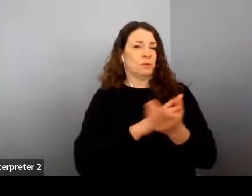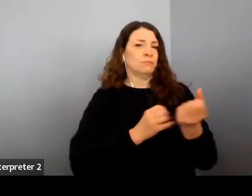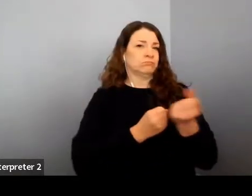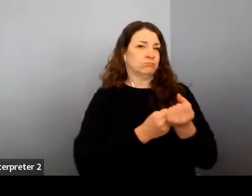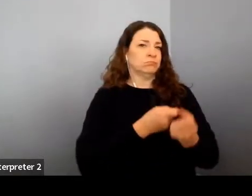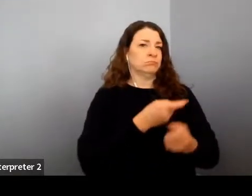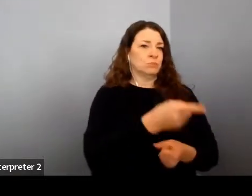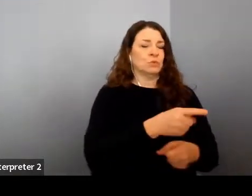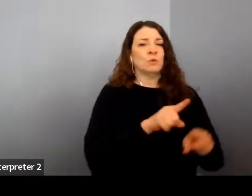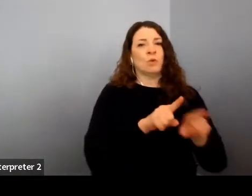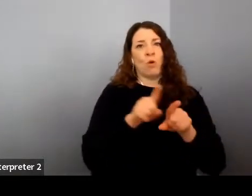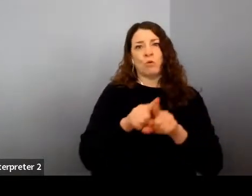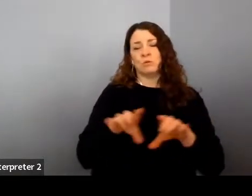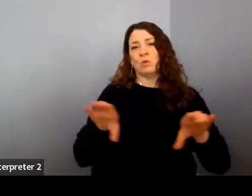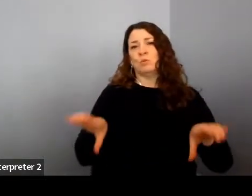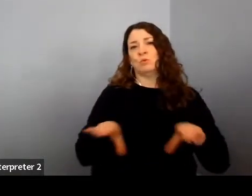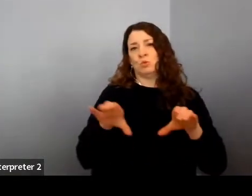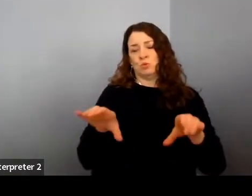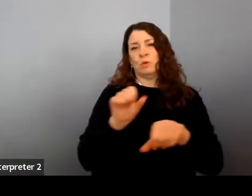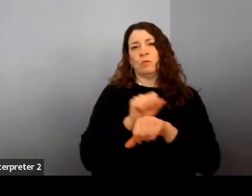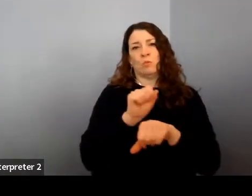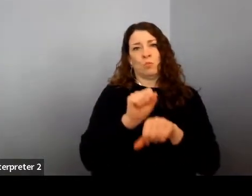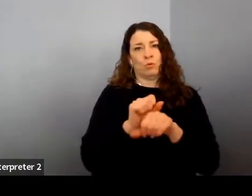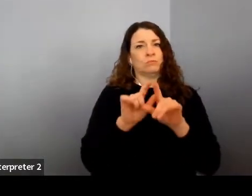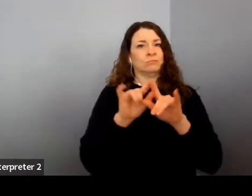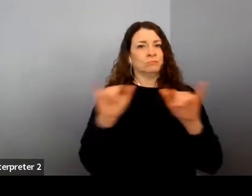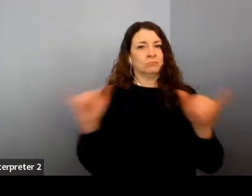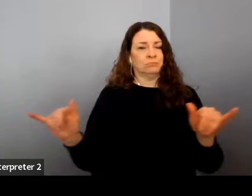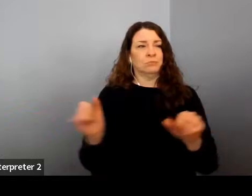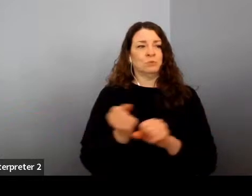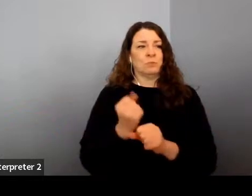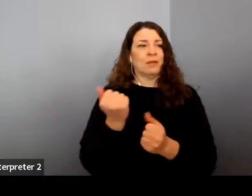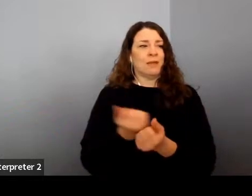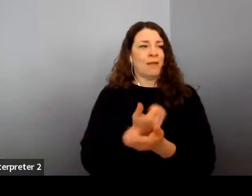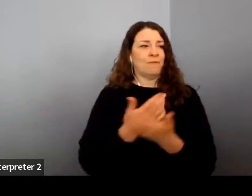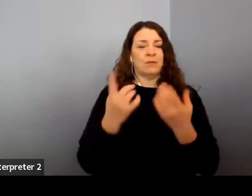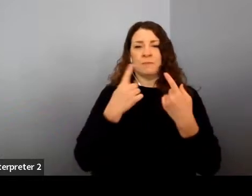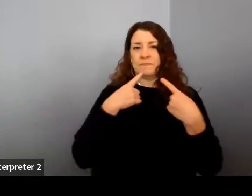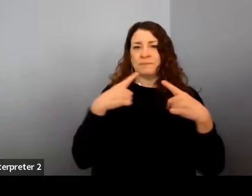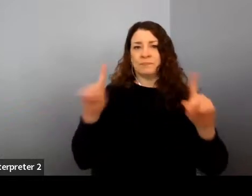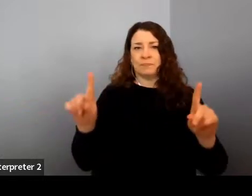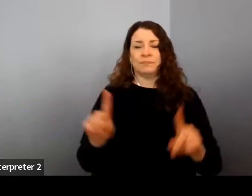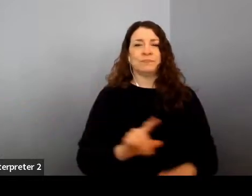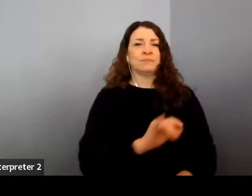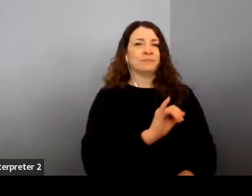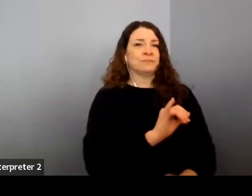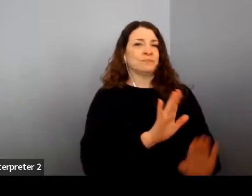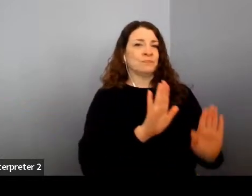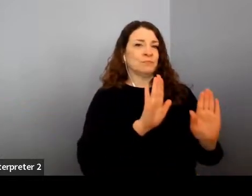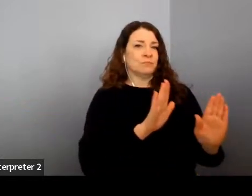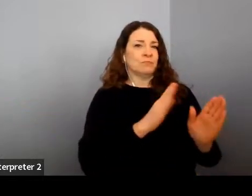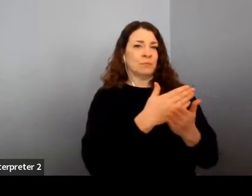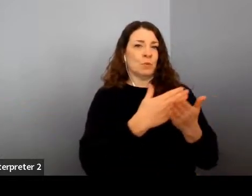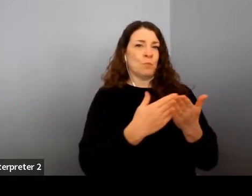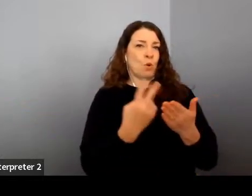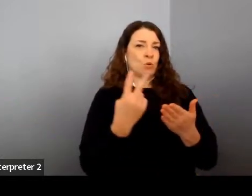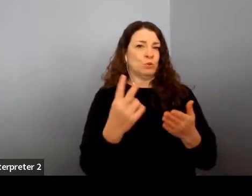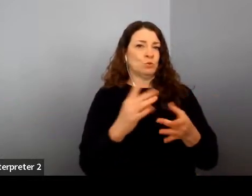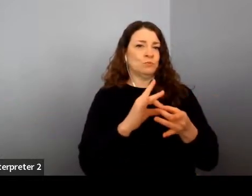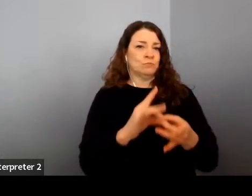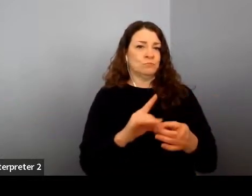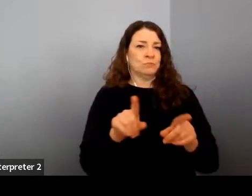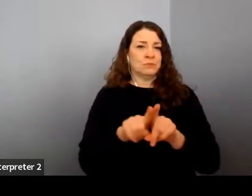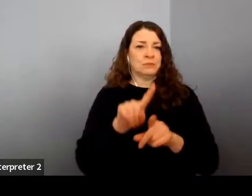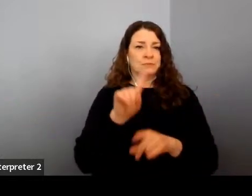work to make those bets pay off. Okay. Excellent. So there's a part two to that question. All right. What are some ways